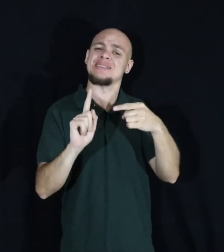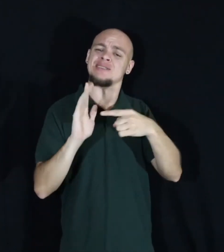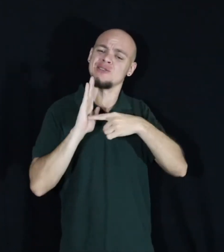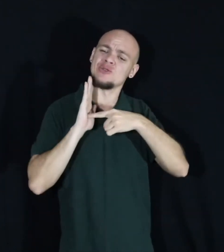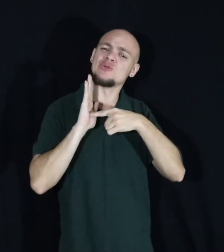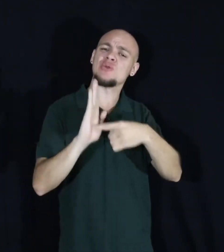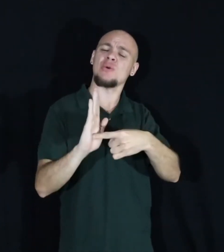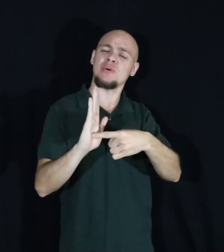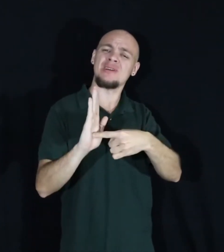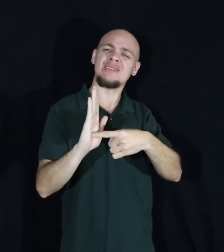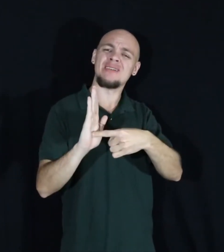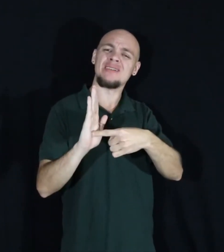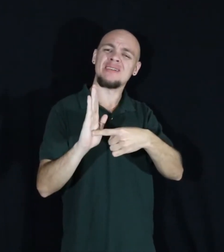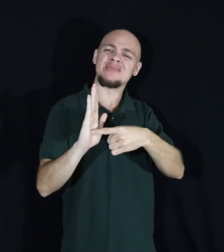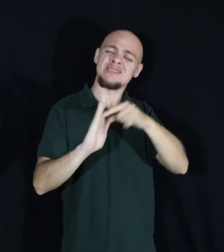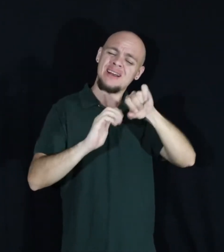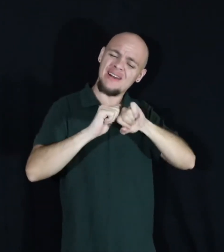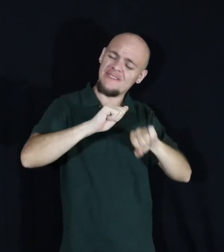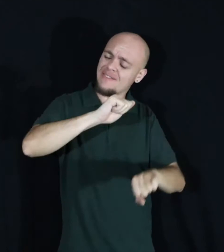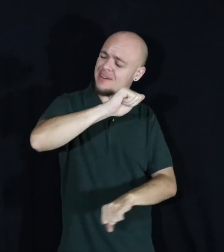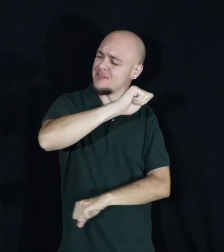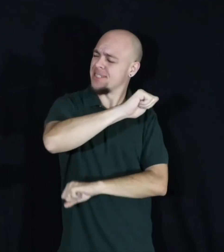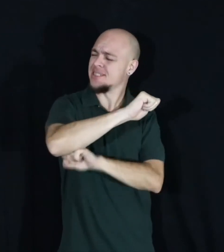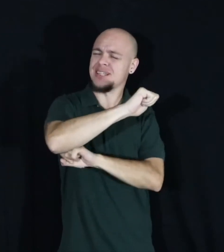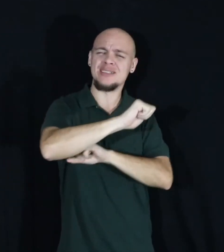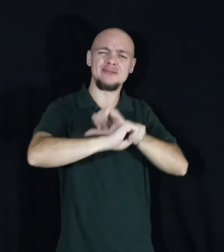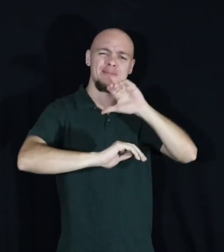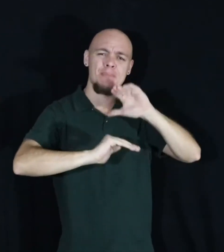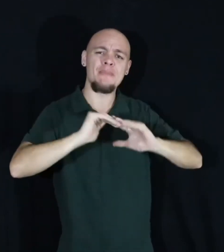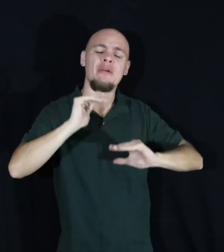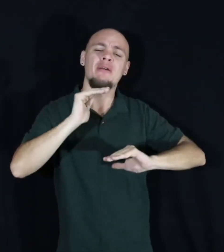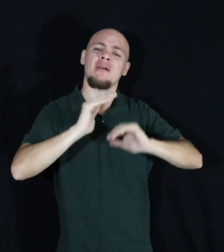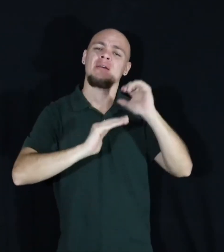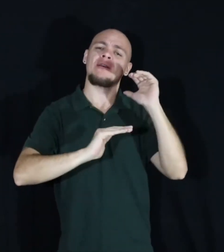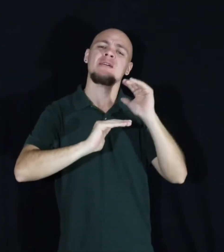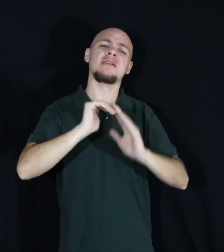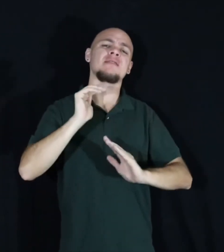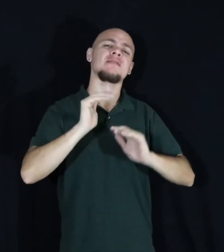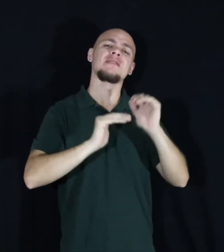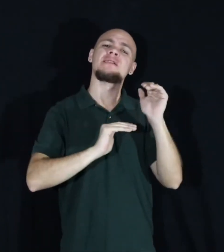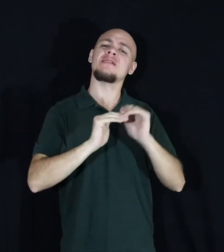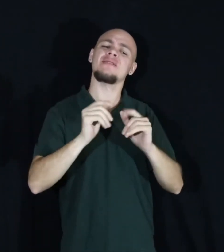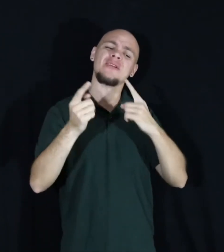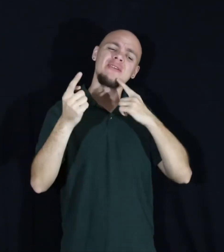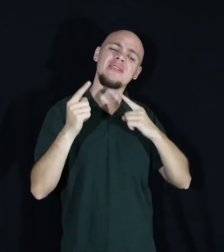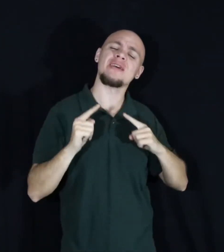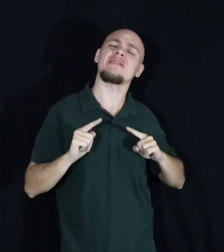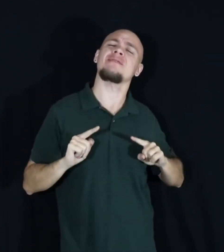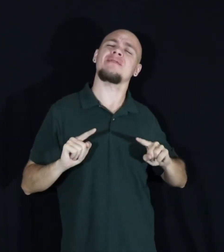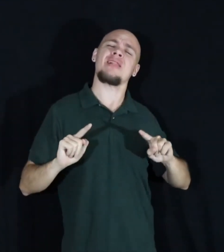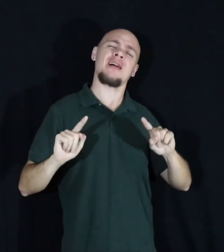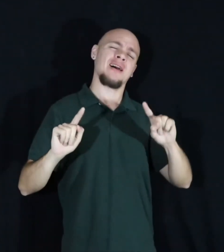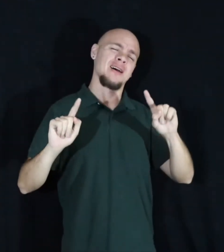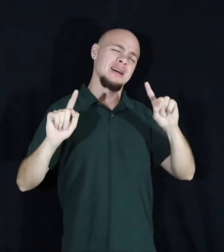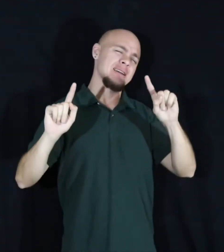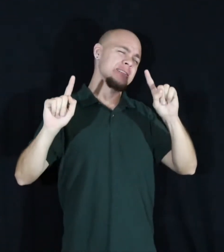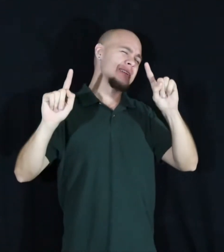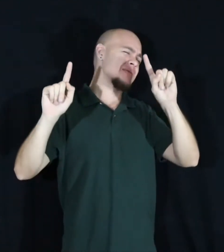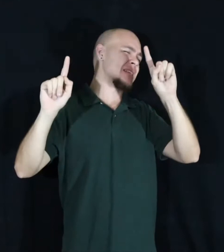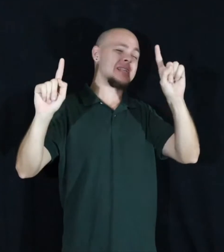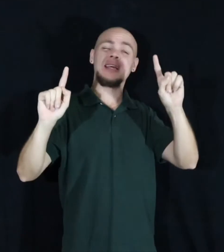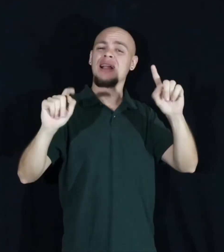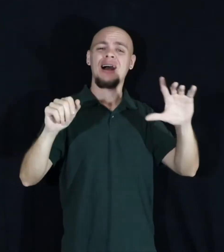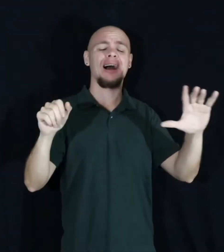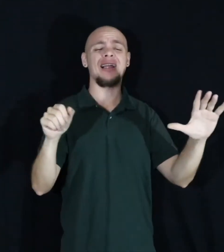Let's build a foundation where they could fly from. For enough